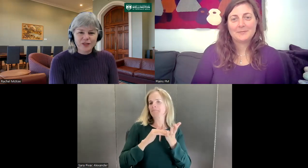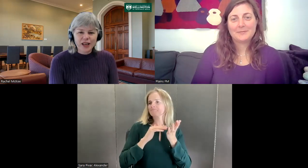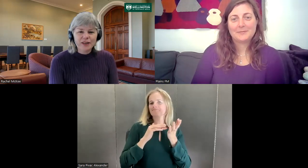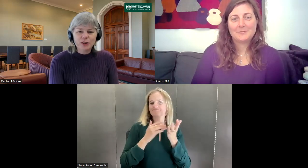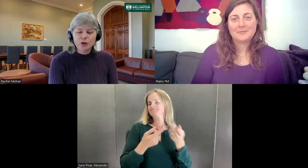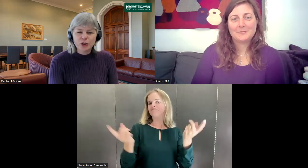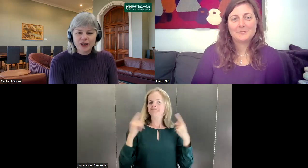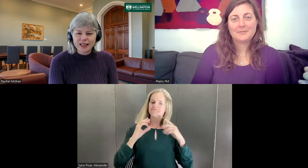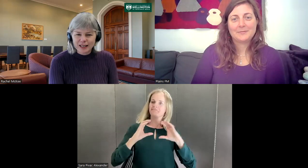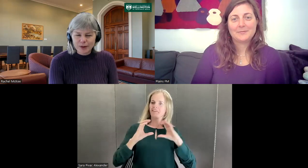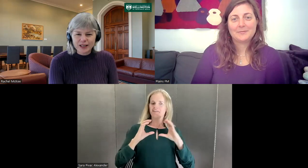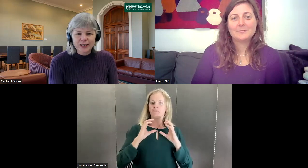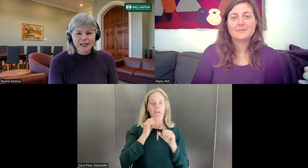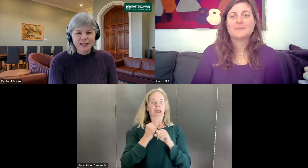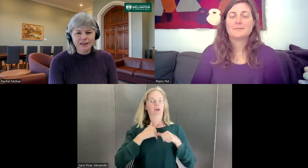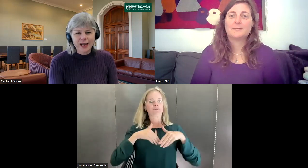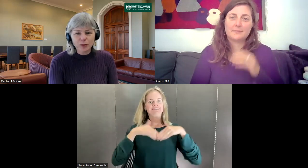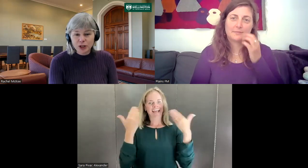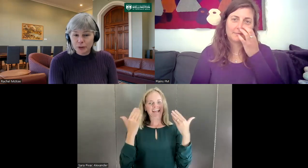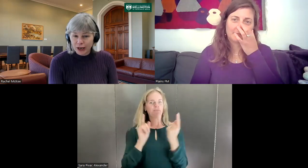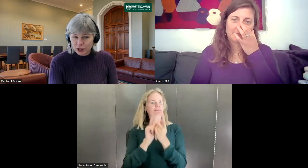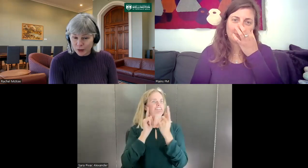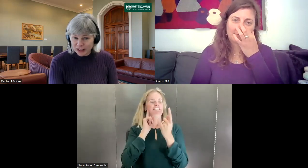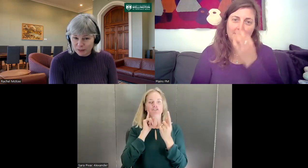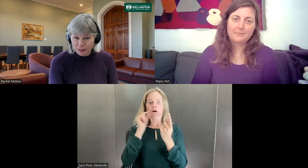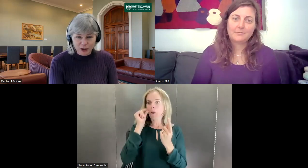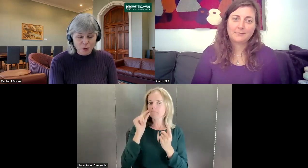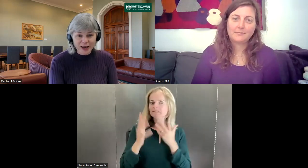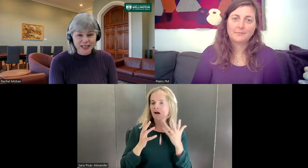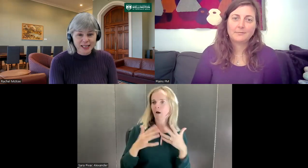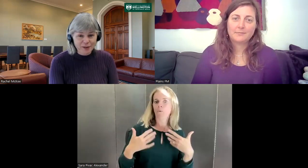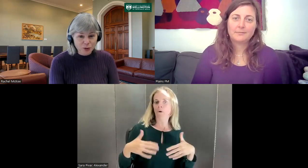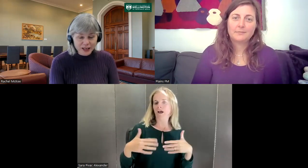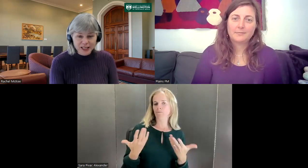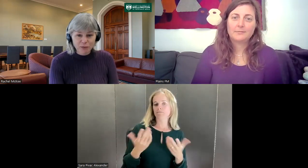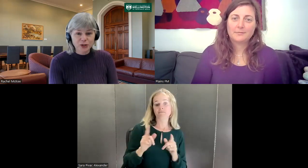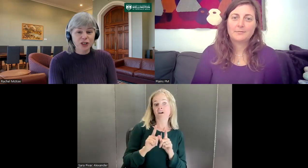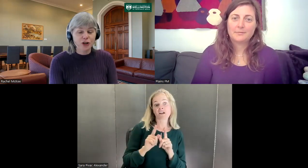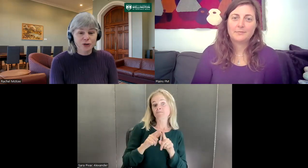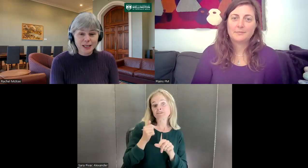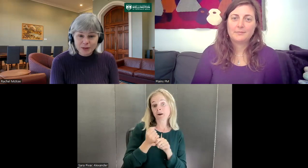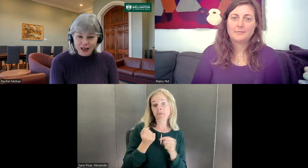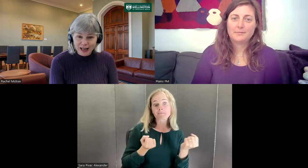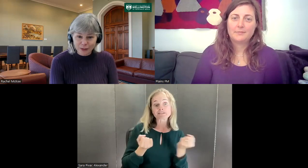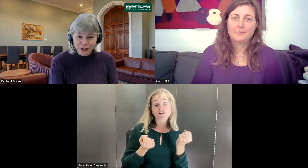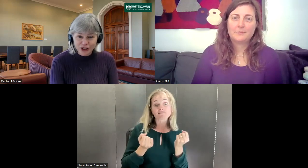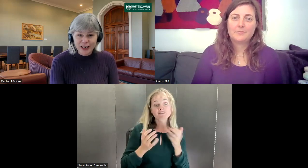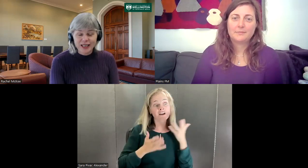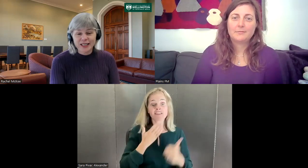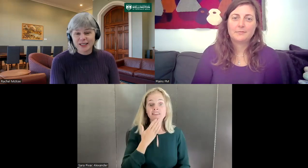Even if you learn a little bit, that still helps communication with deaf people and it will make their day. If you meet a deaf person and you know some sign language, it's